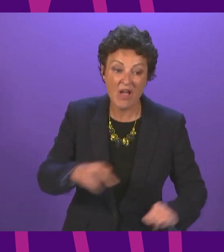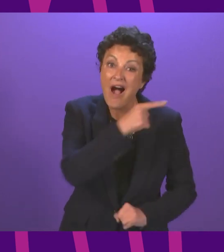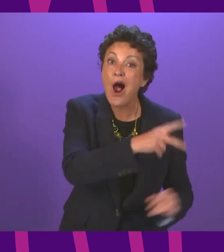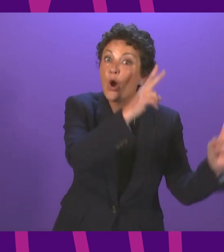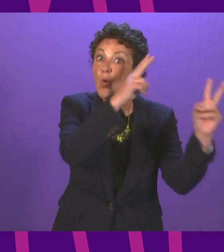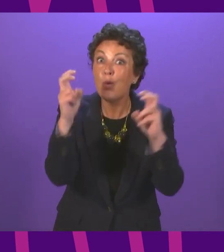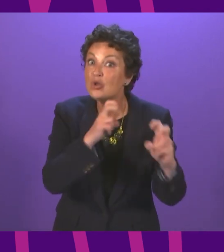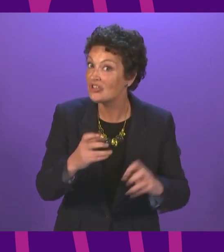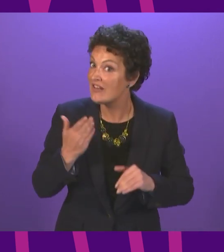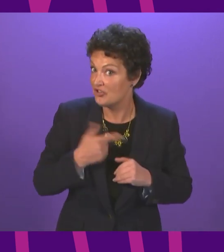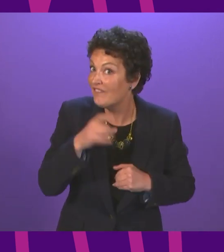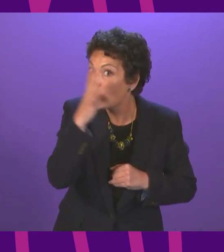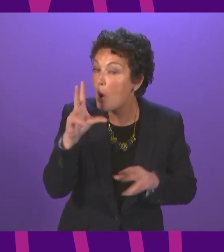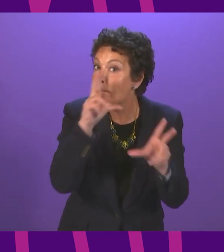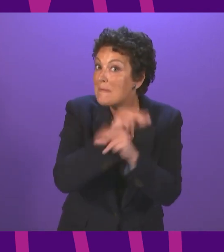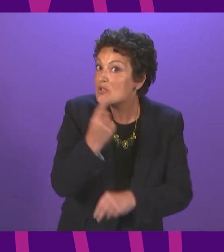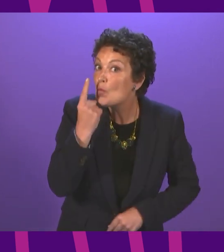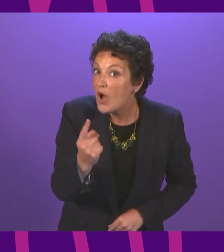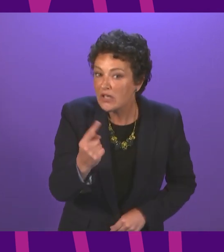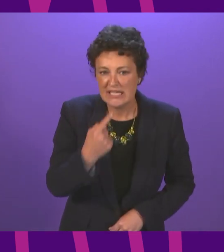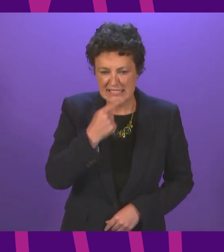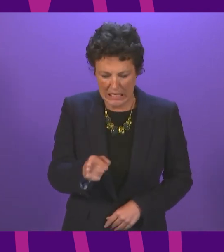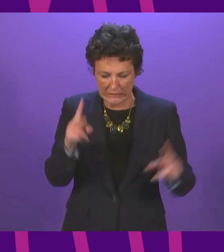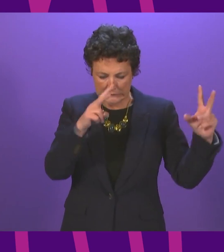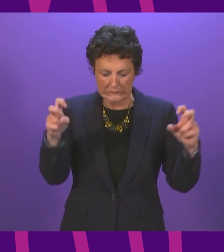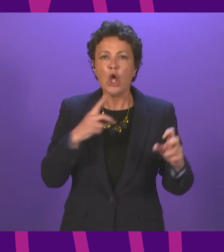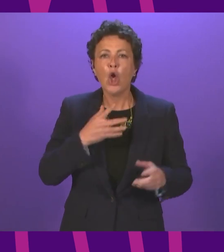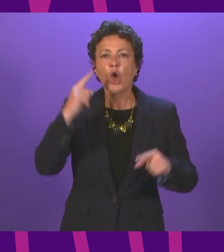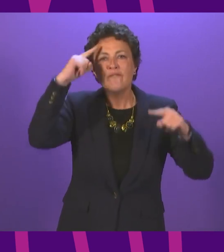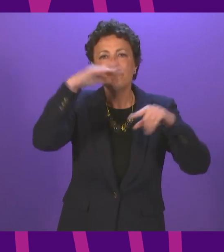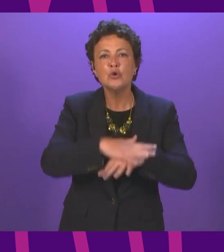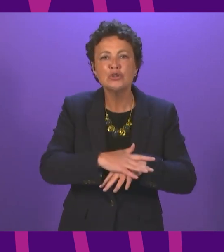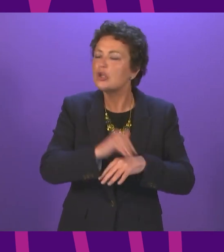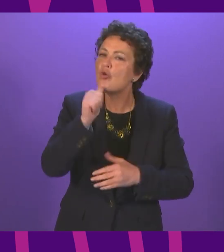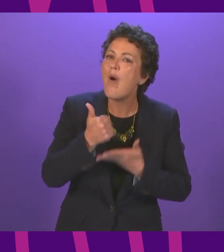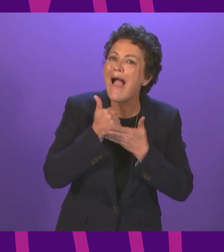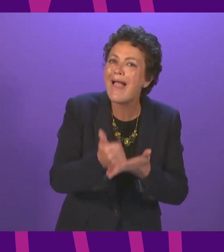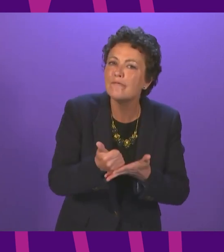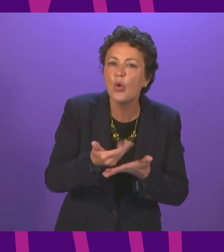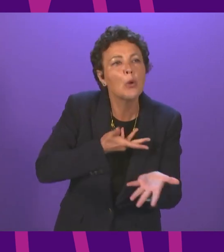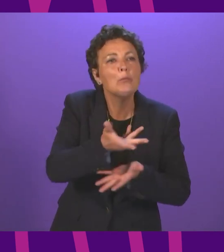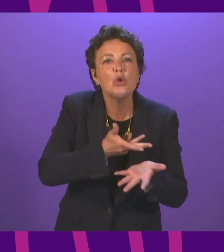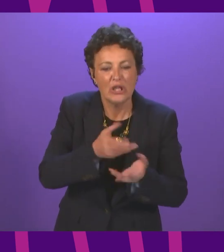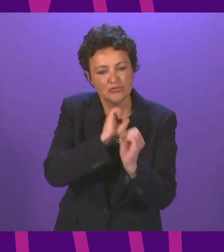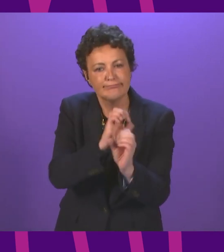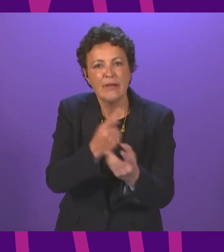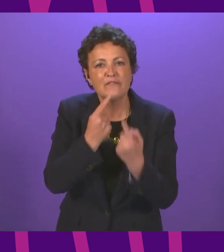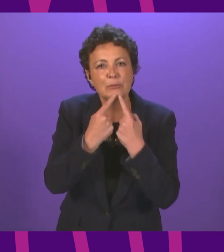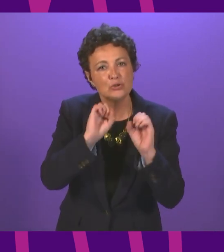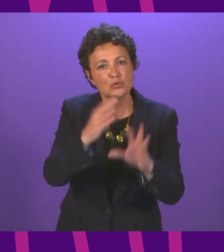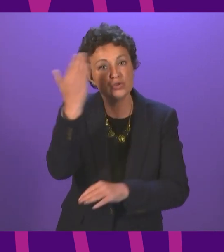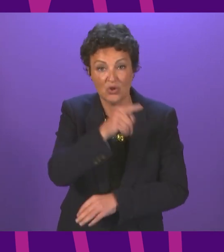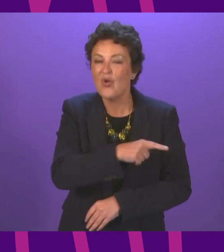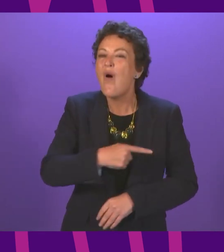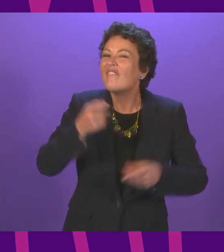there, she didn't read out the one from the OECD report that said confusing and unhelpful communication had been given to schools. That one slipped the